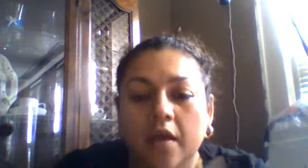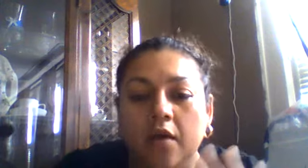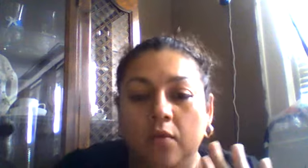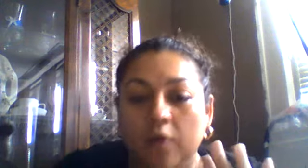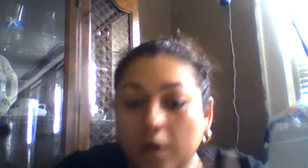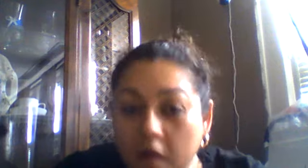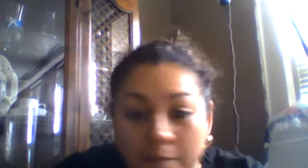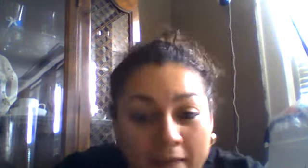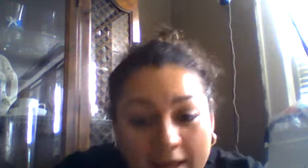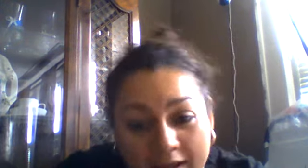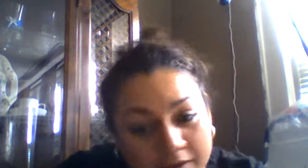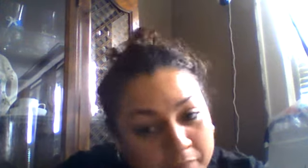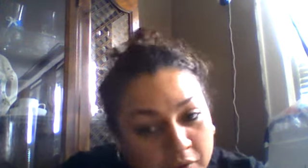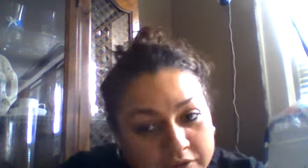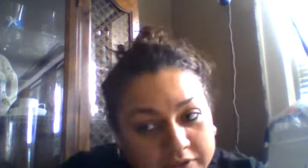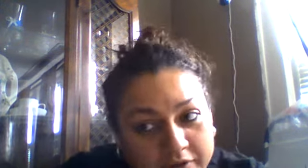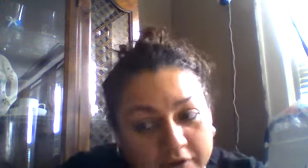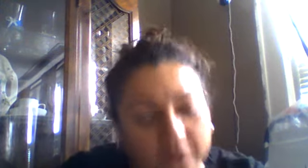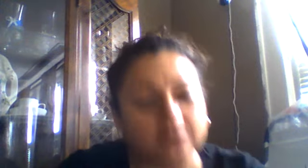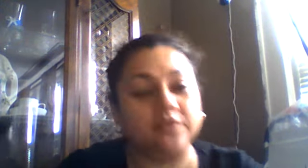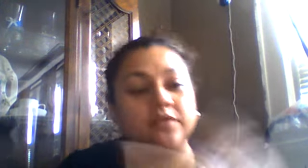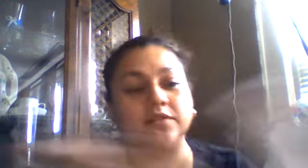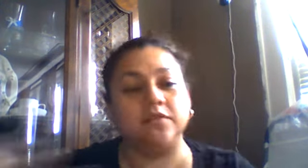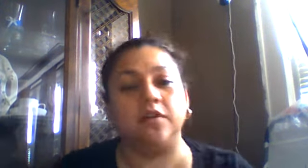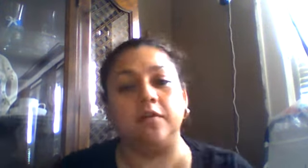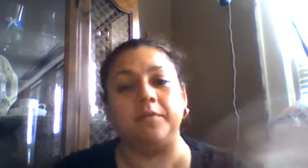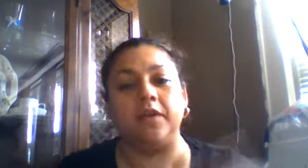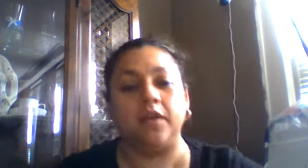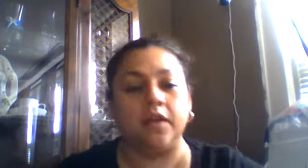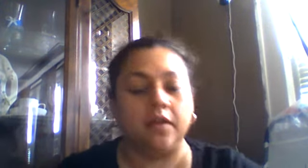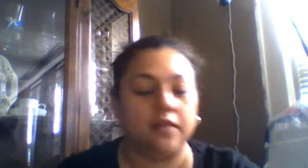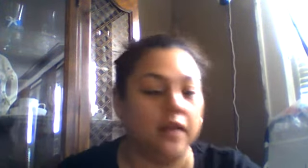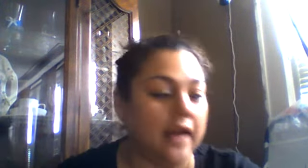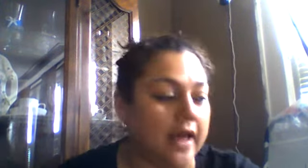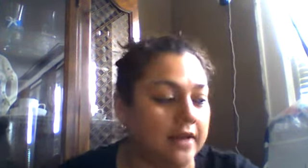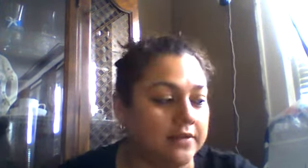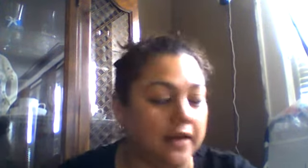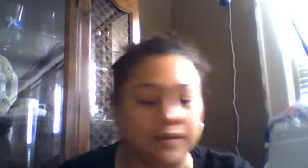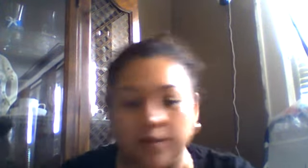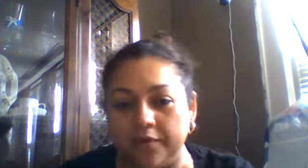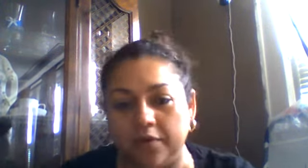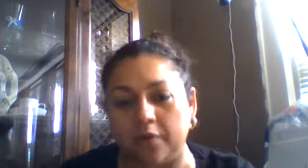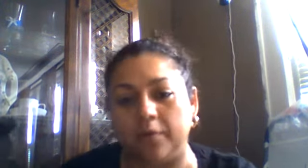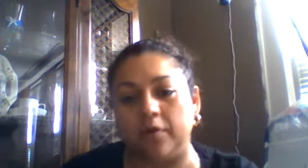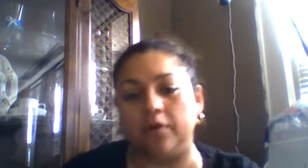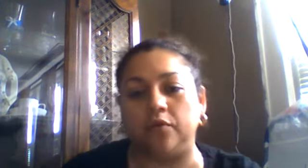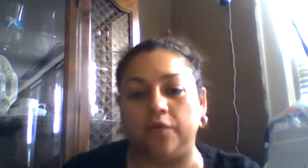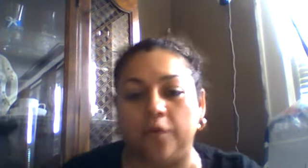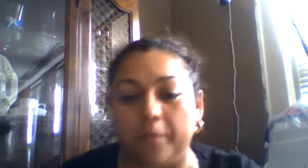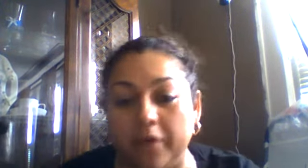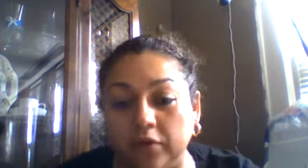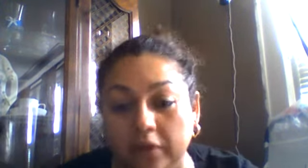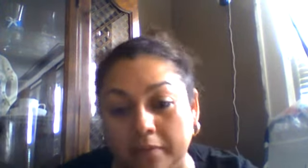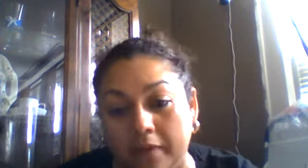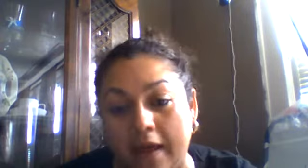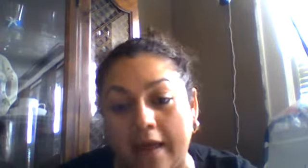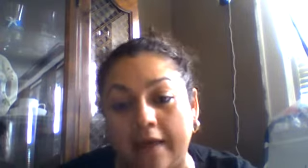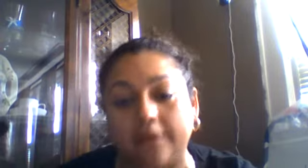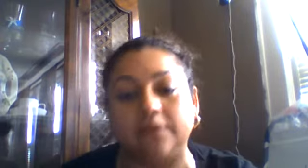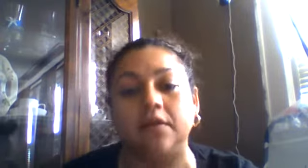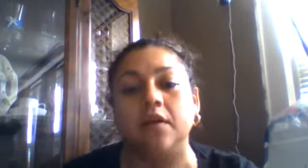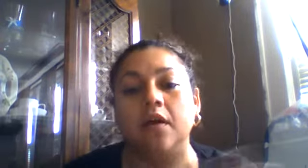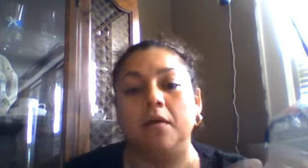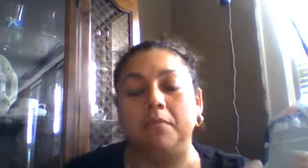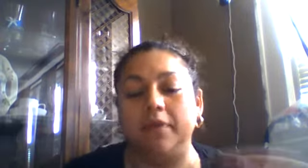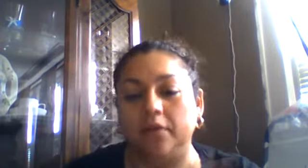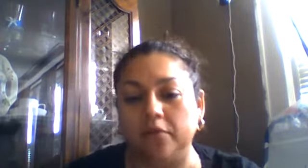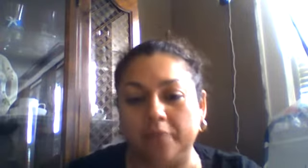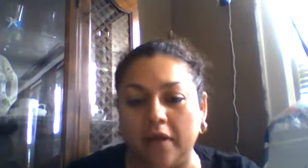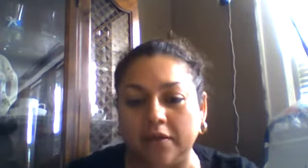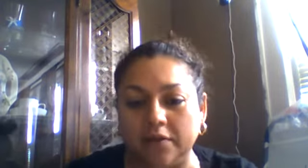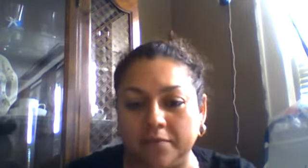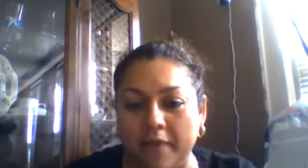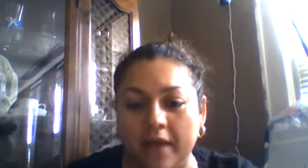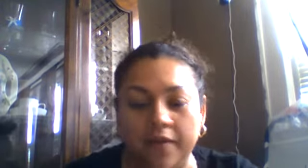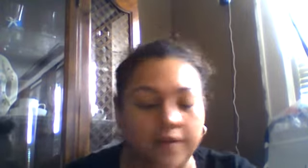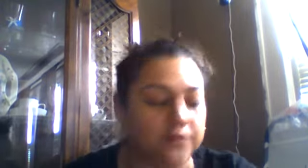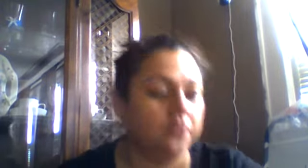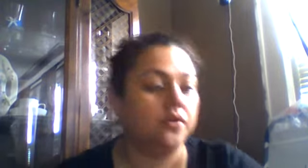welcome back boys and girls this is going to be the last activity that we're going to do for building blocks building blocks is math as you